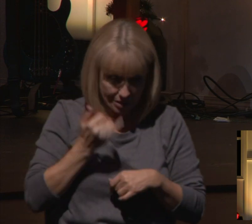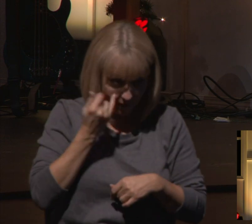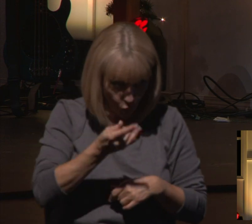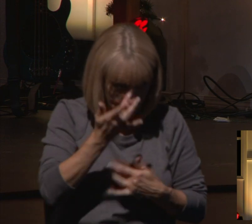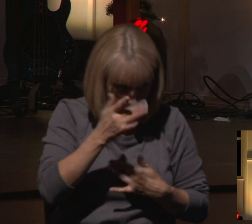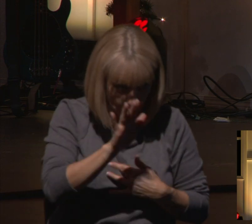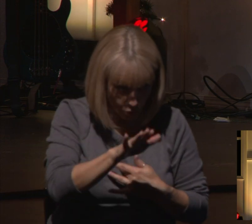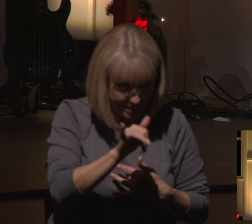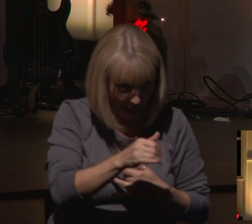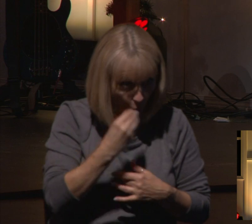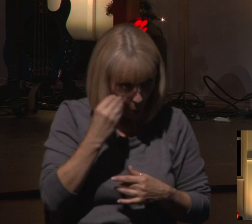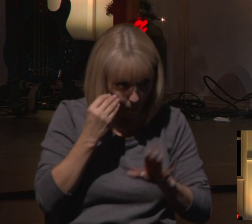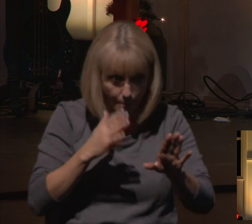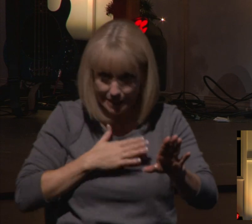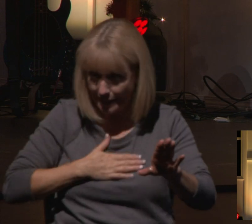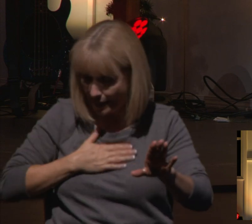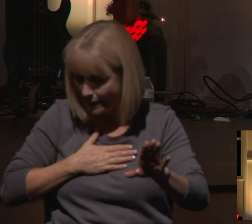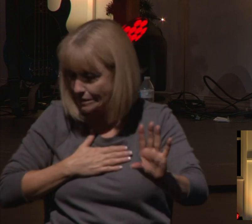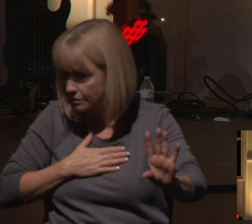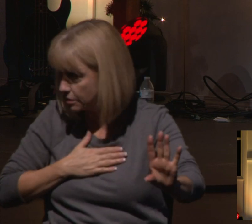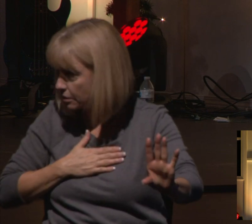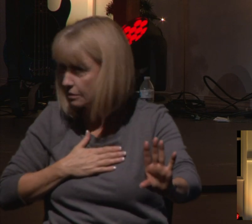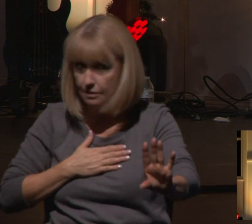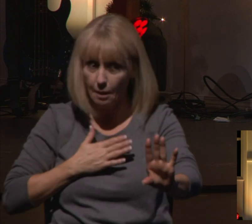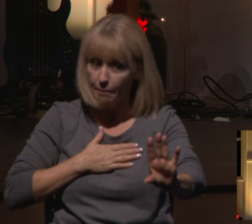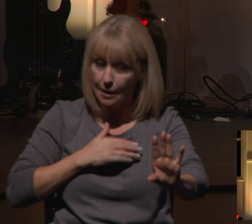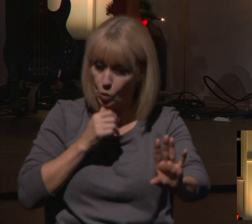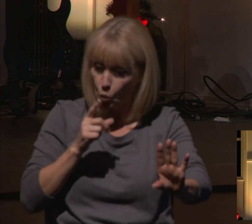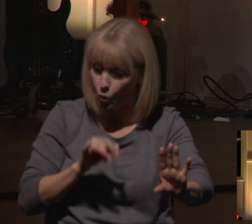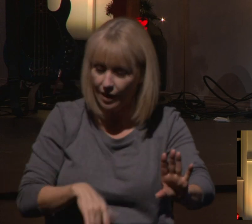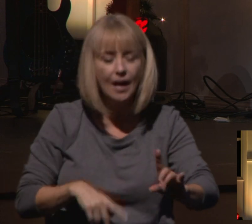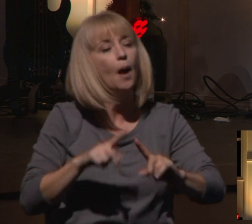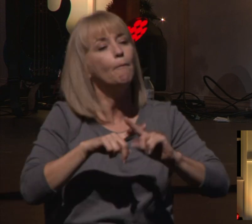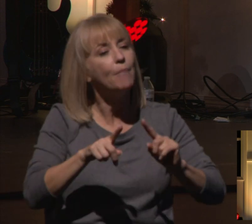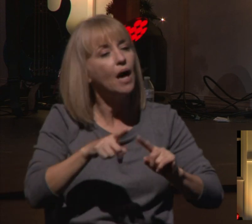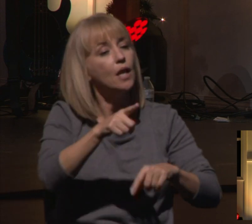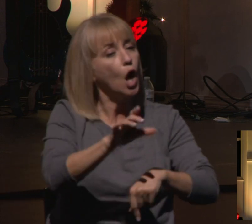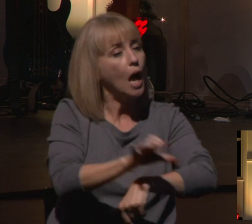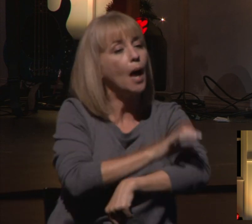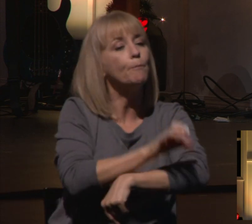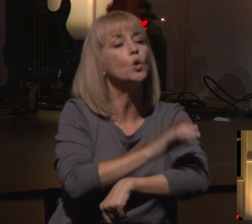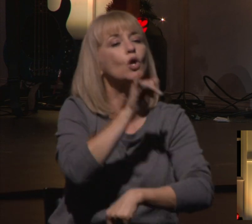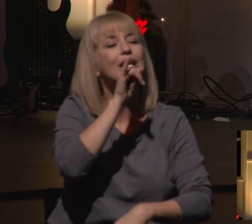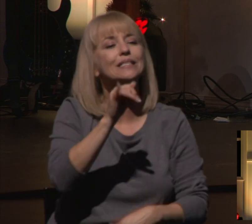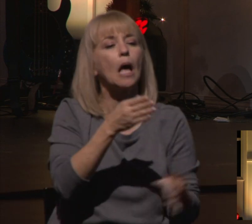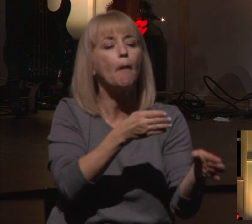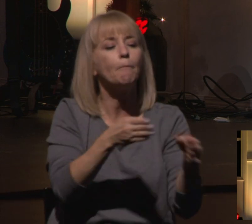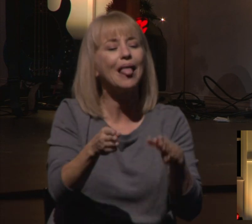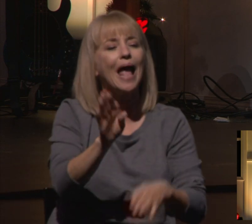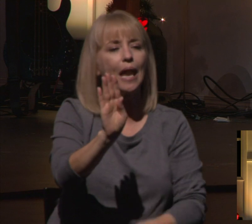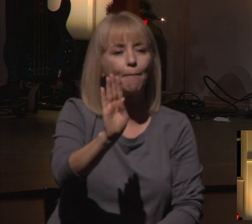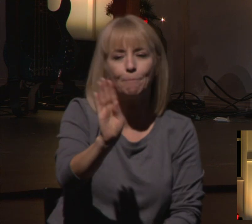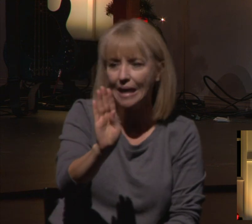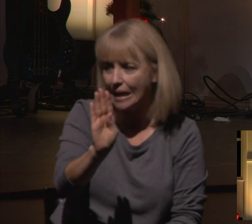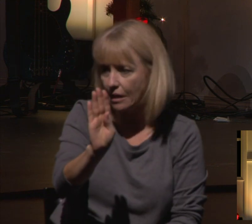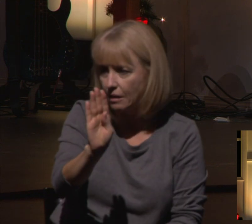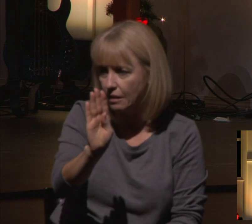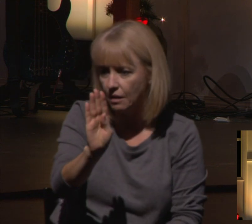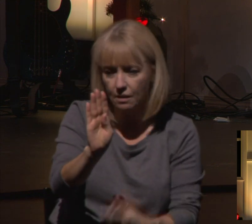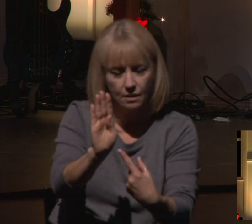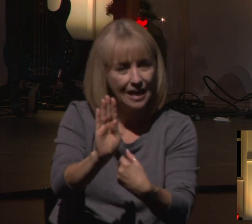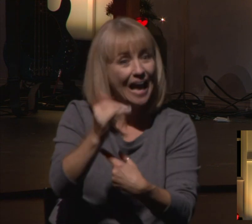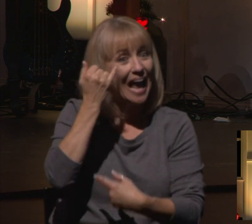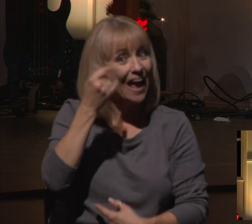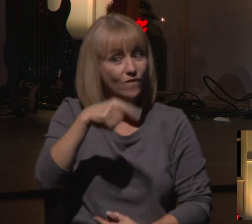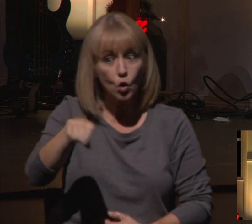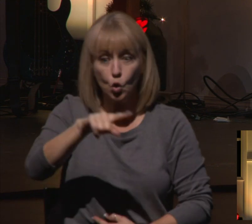home. But use digital. It's a great platform. It's a great plan B when you can't be here. Okay? So if you're at risk, be